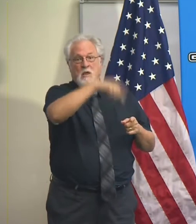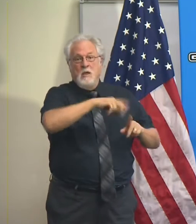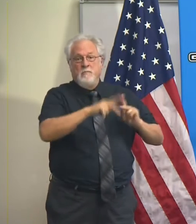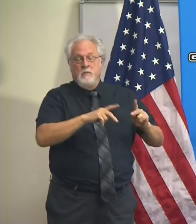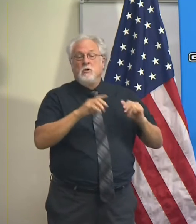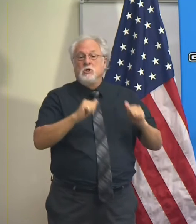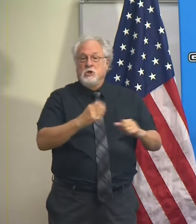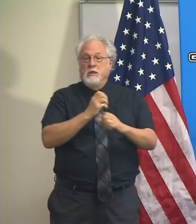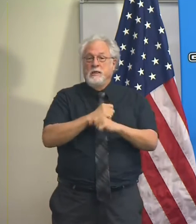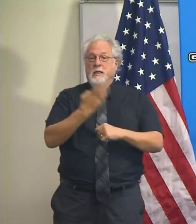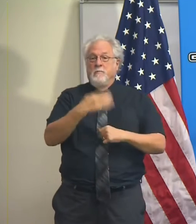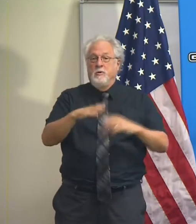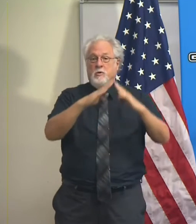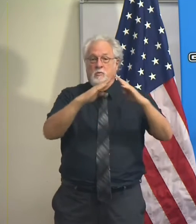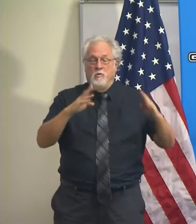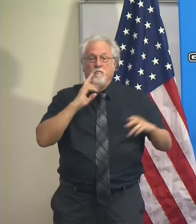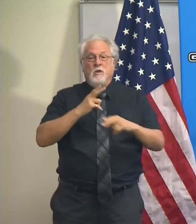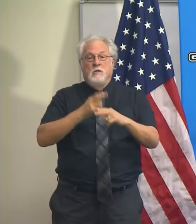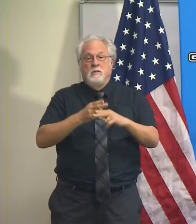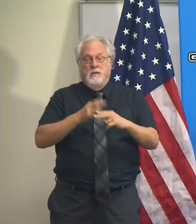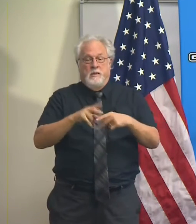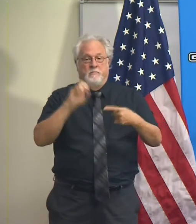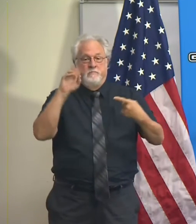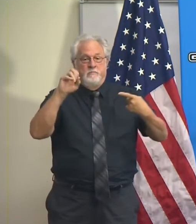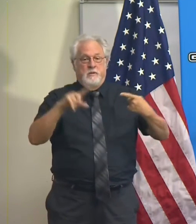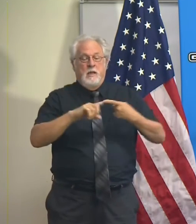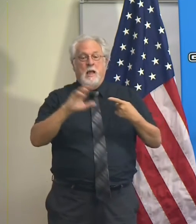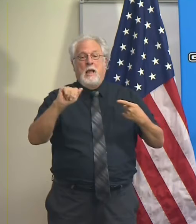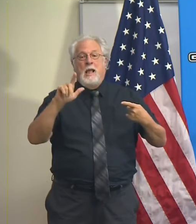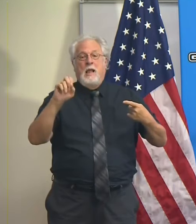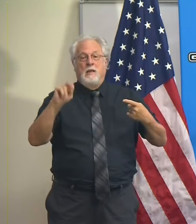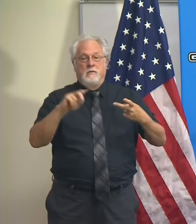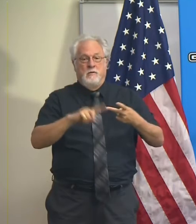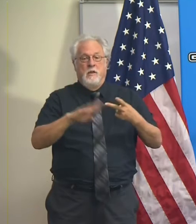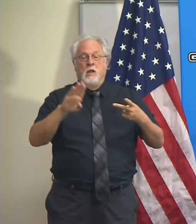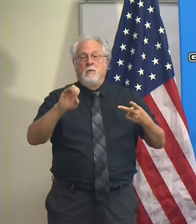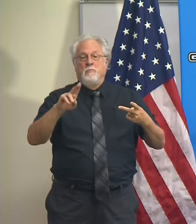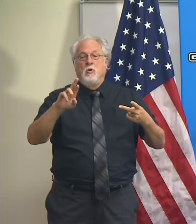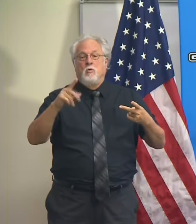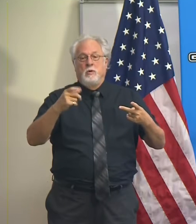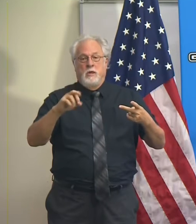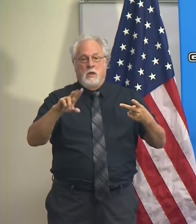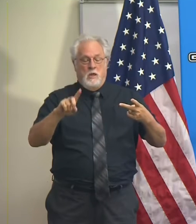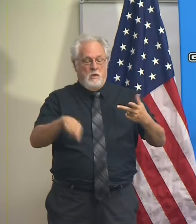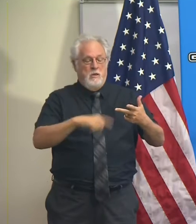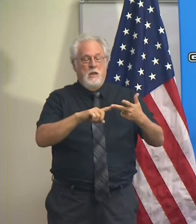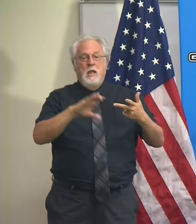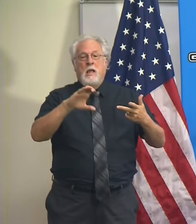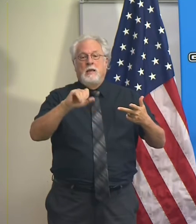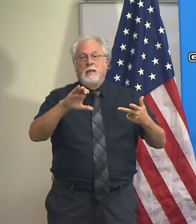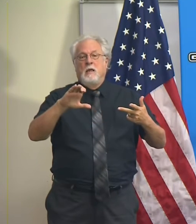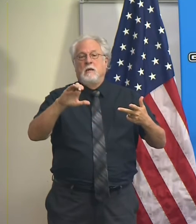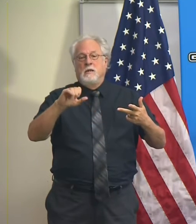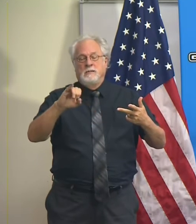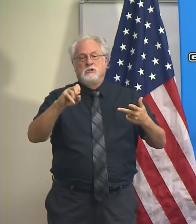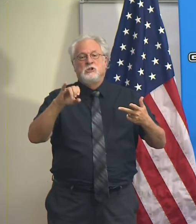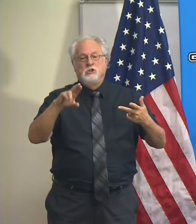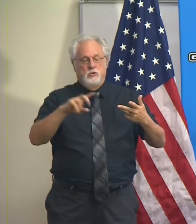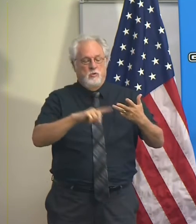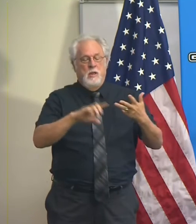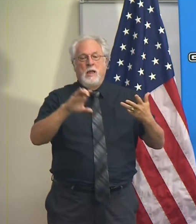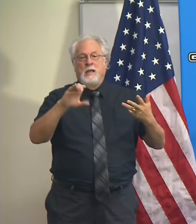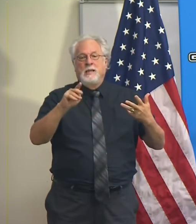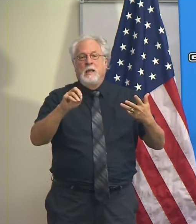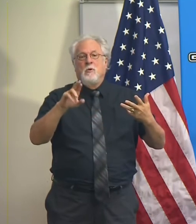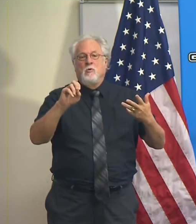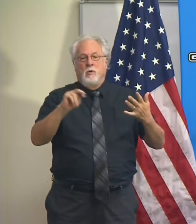are eligible for the Blue Roof. I'm going to name those parishes. They are Allen, Beauregard, Calcasieu, Cameron,